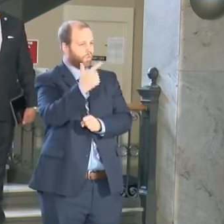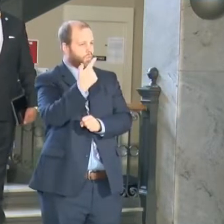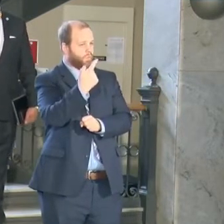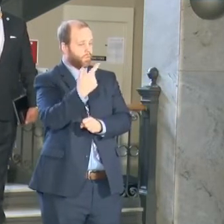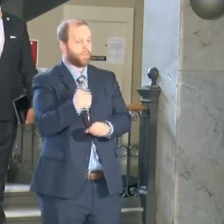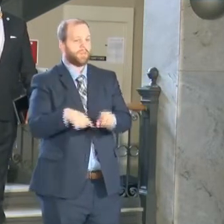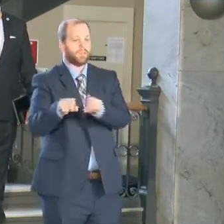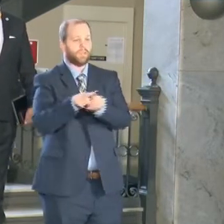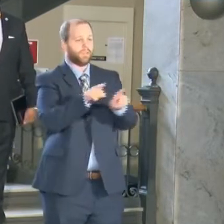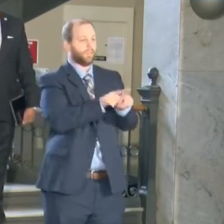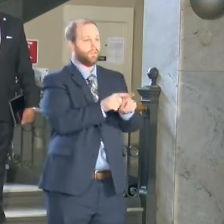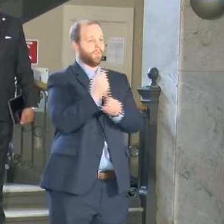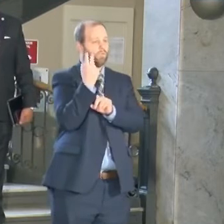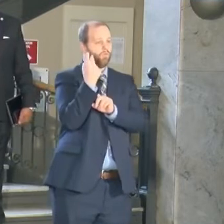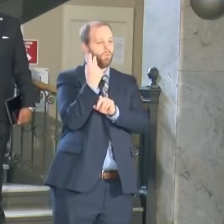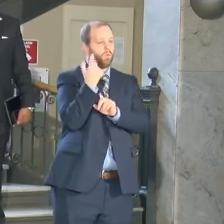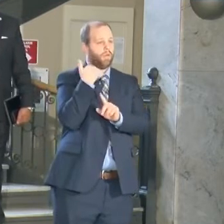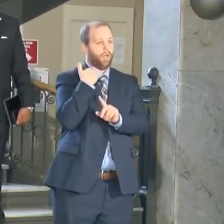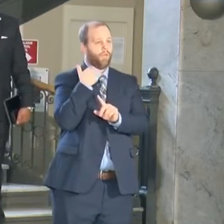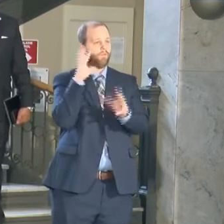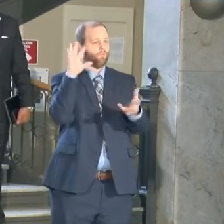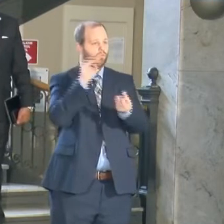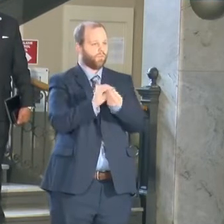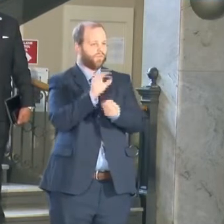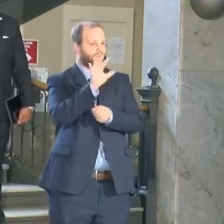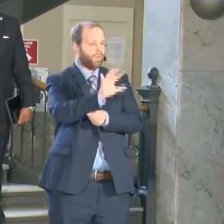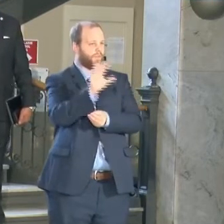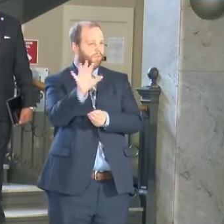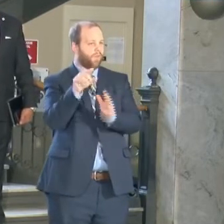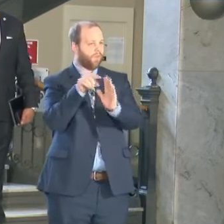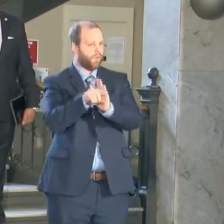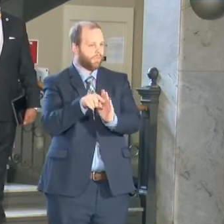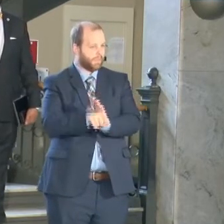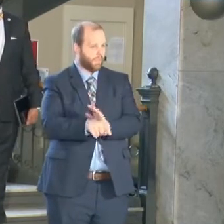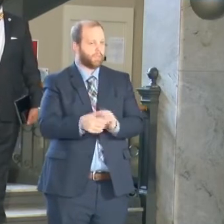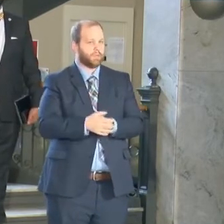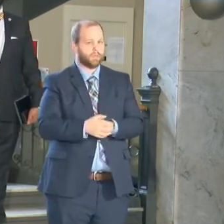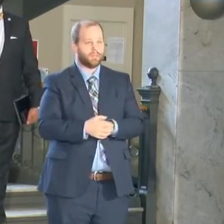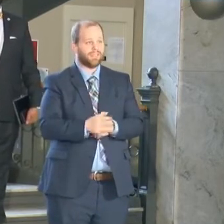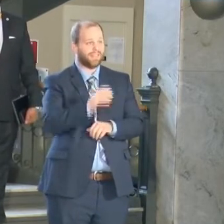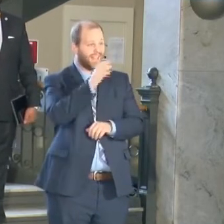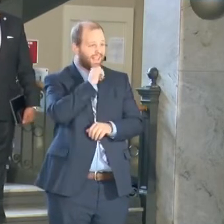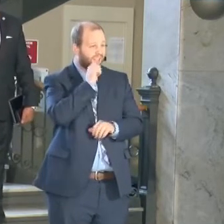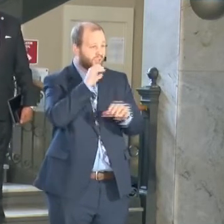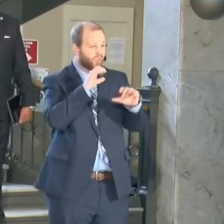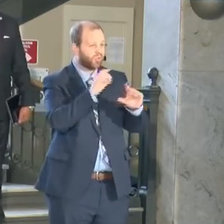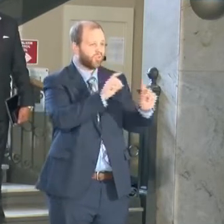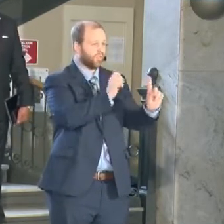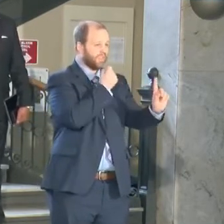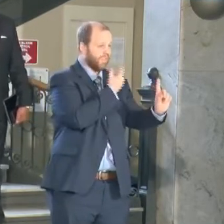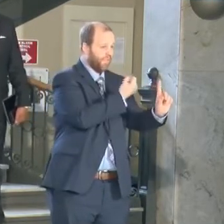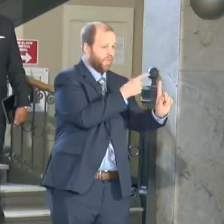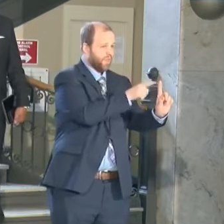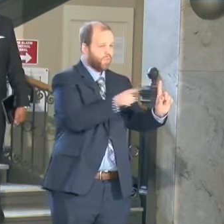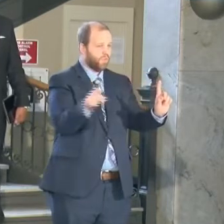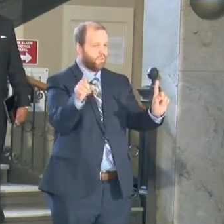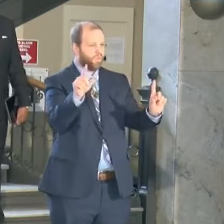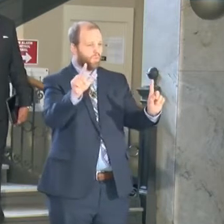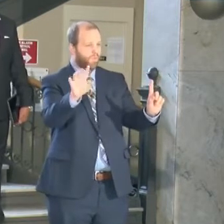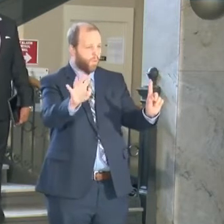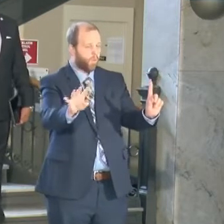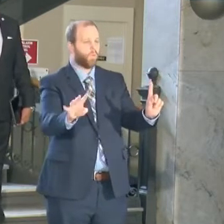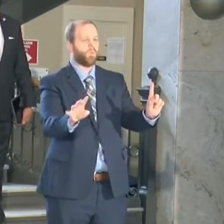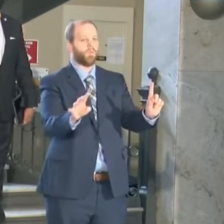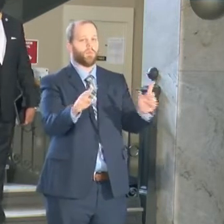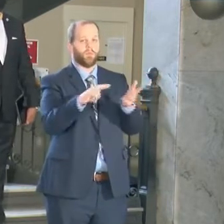2020 when we had 55 homicides. Between the ages of 11 and 24, that tells us that we